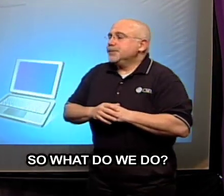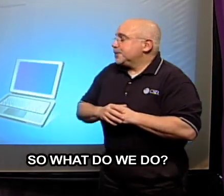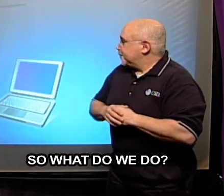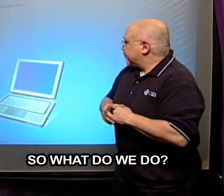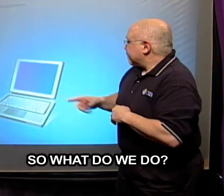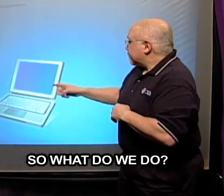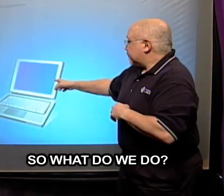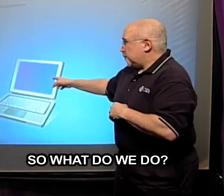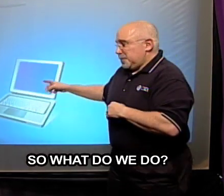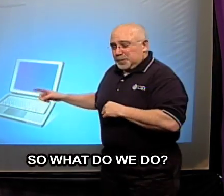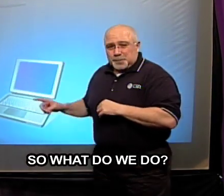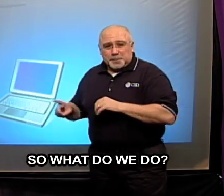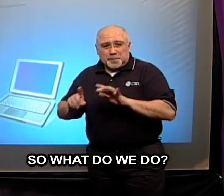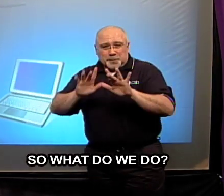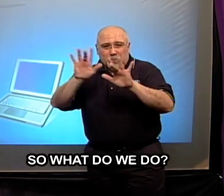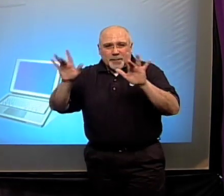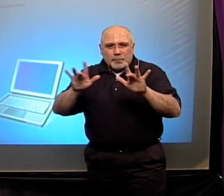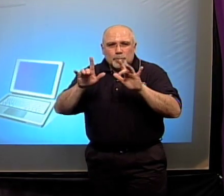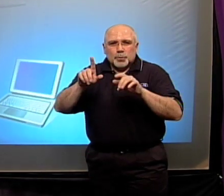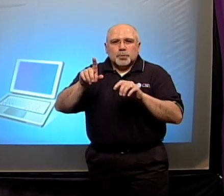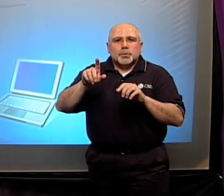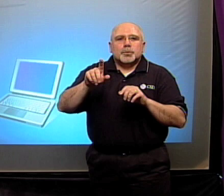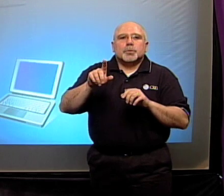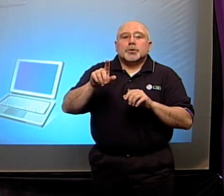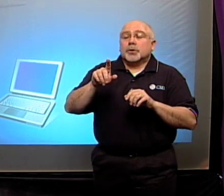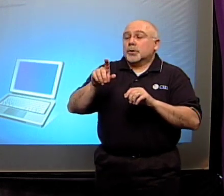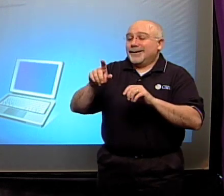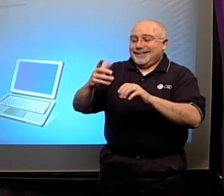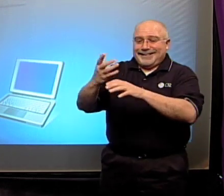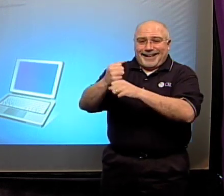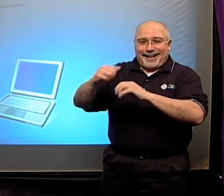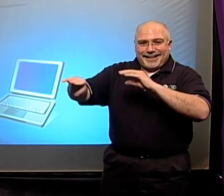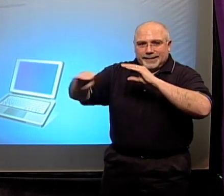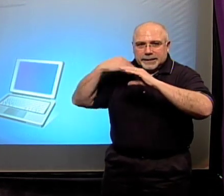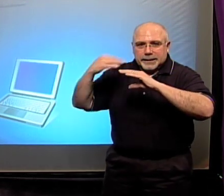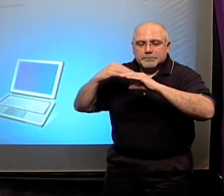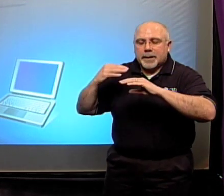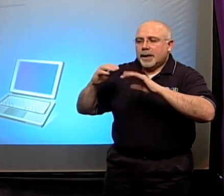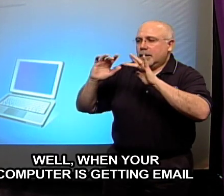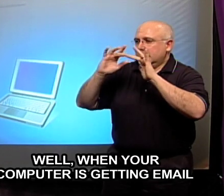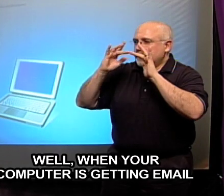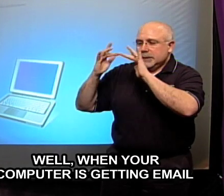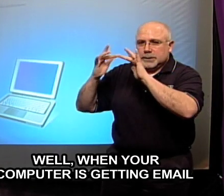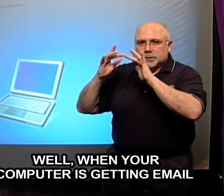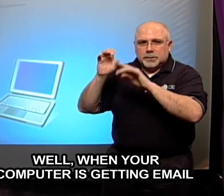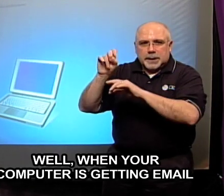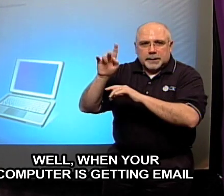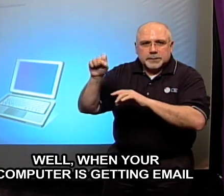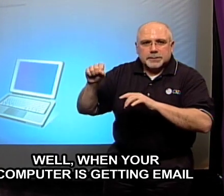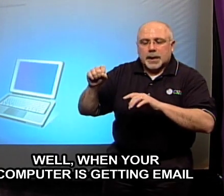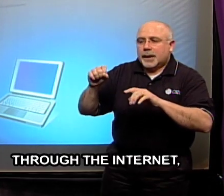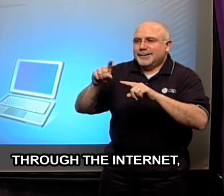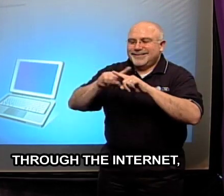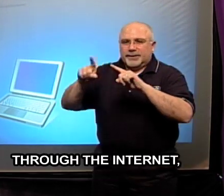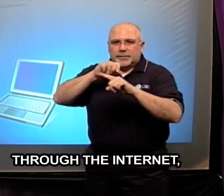well when your computer is getting emailed through the internet